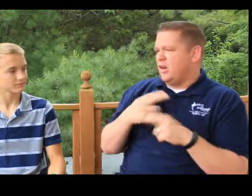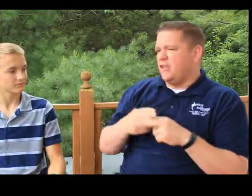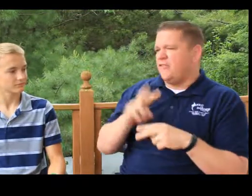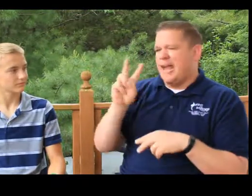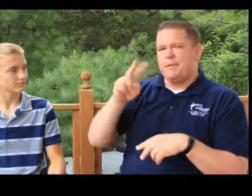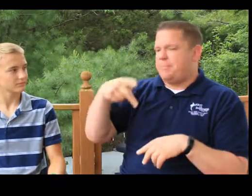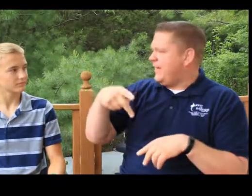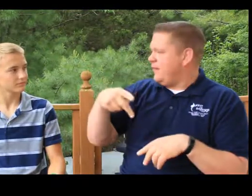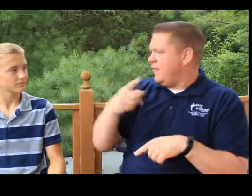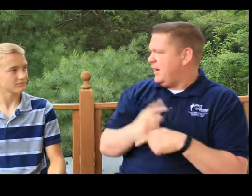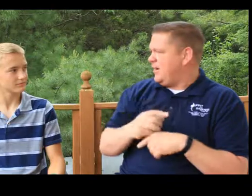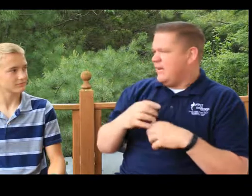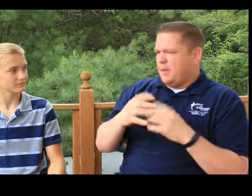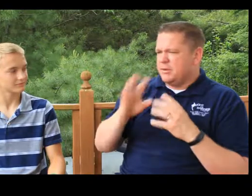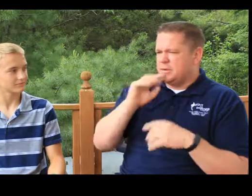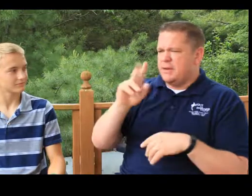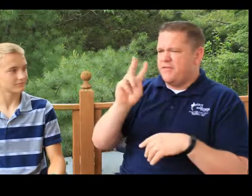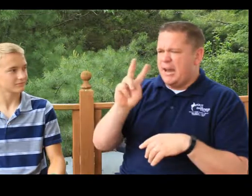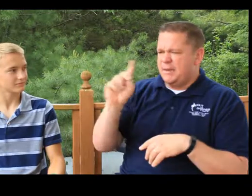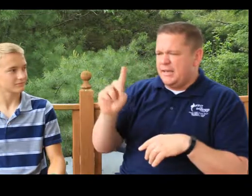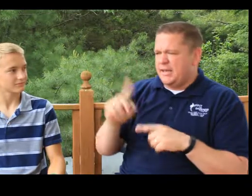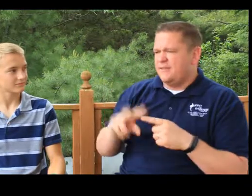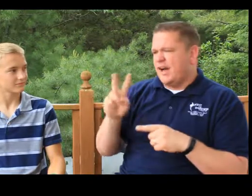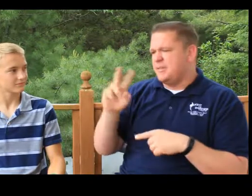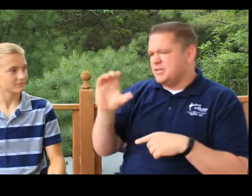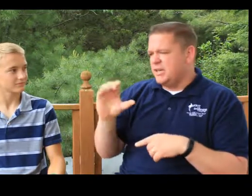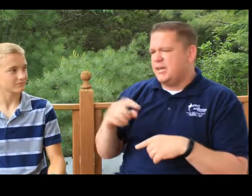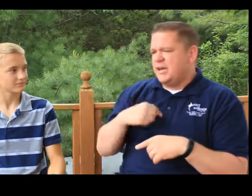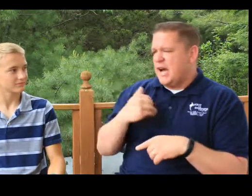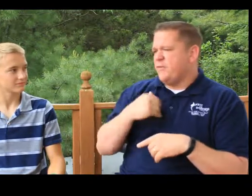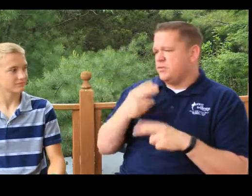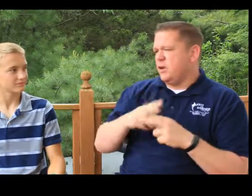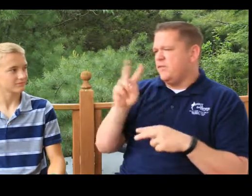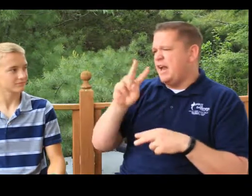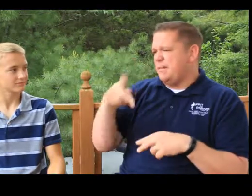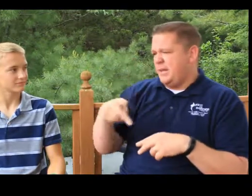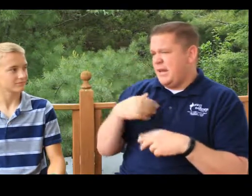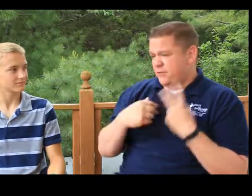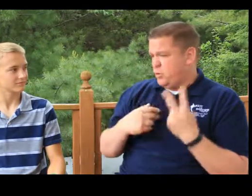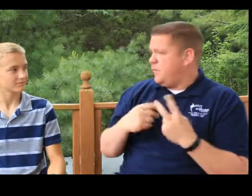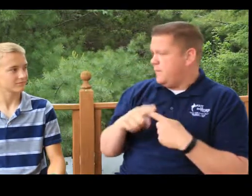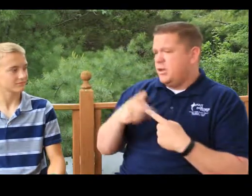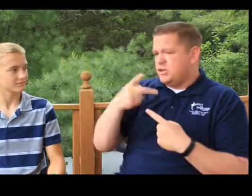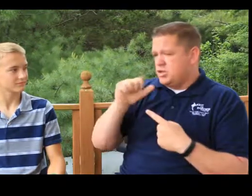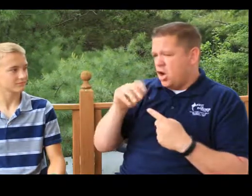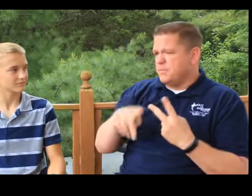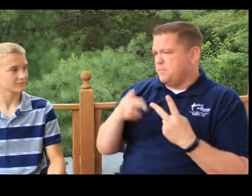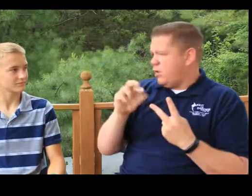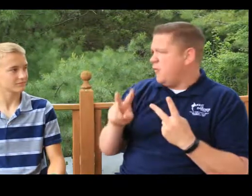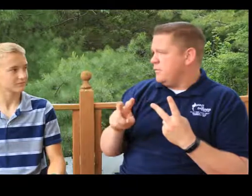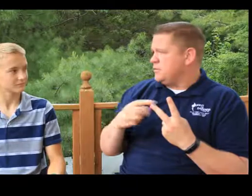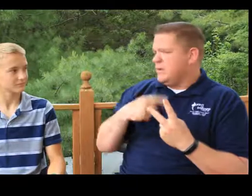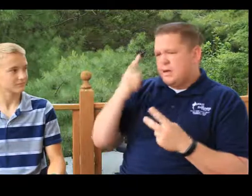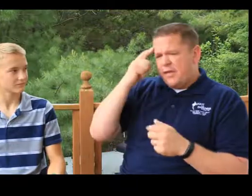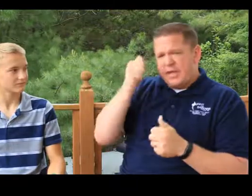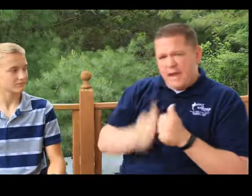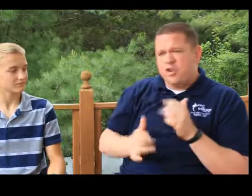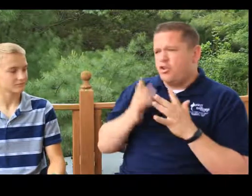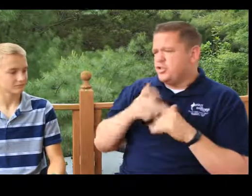call it vitamin P, right? Everybody talks about vitamin D and vitamin C. I have what's called vitamin P. And I have two of them, Psalms and Proverbs. I think every Christian